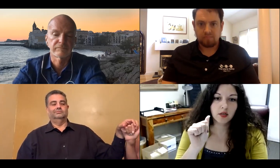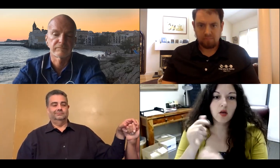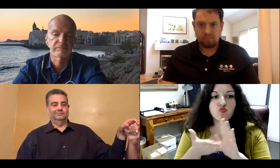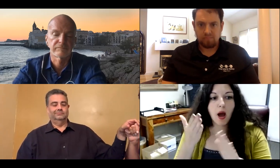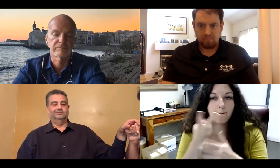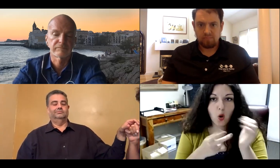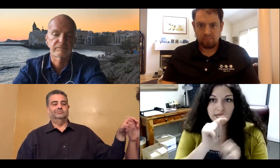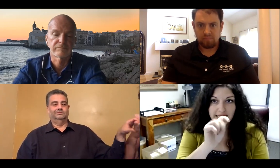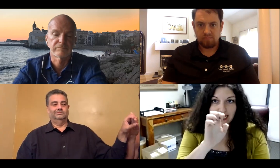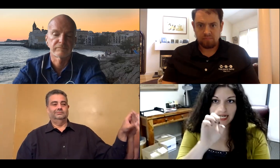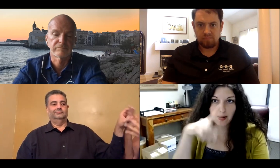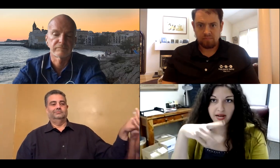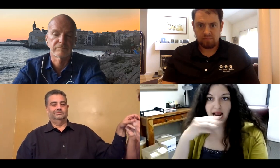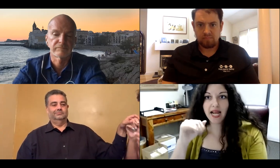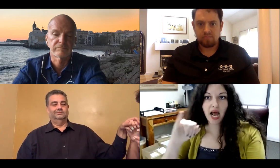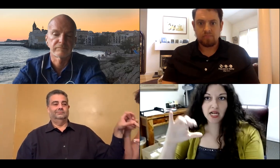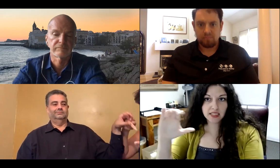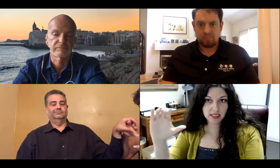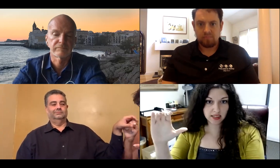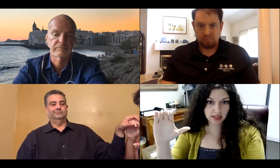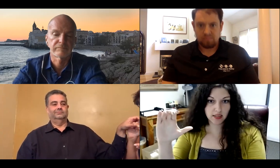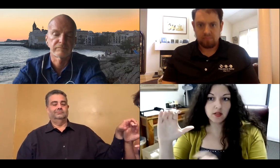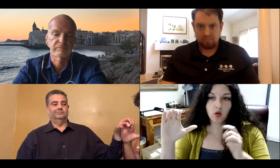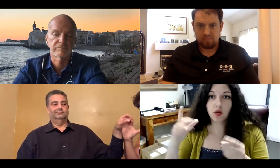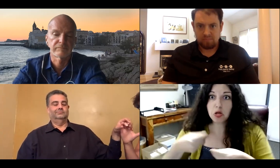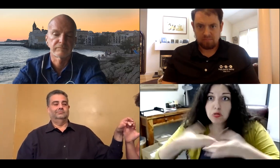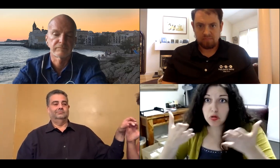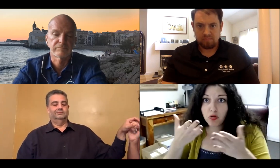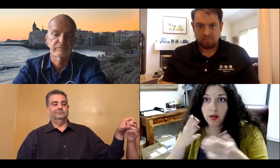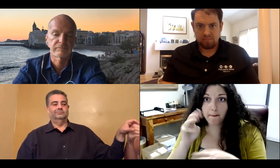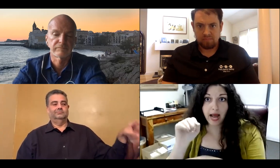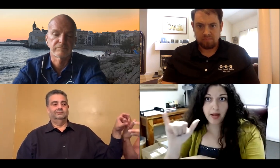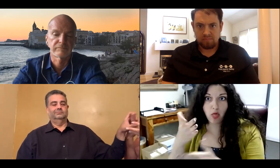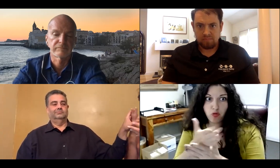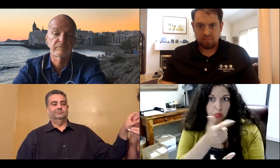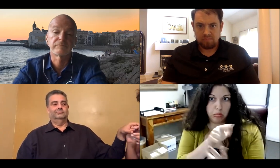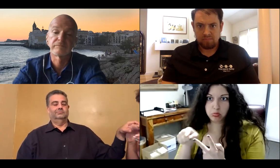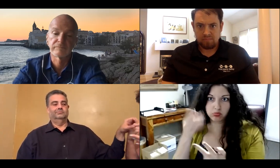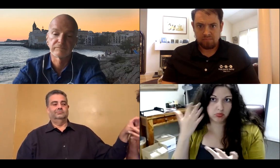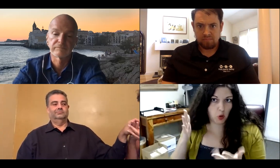I work for the state of Georgia running both the Ted program and the ICC.